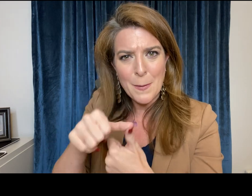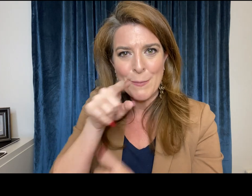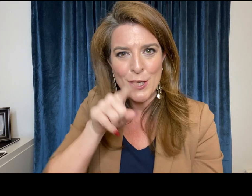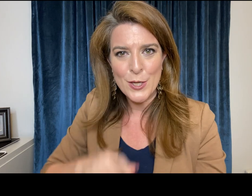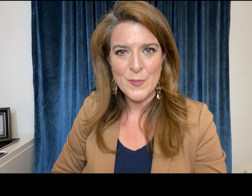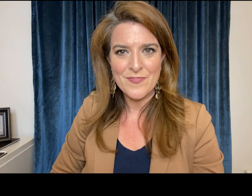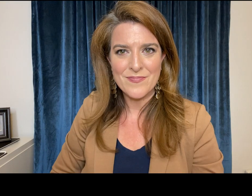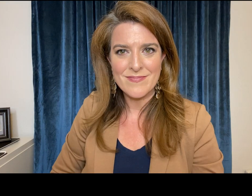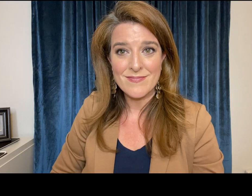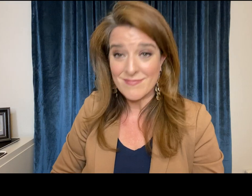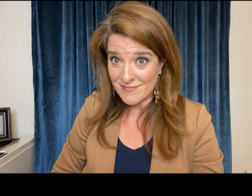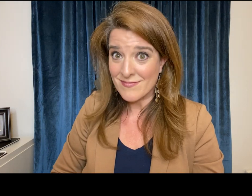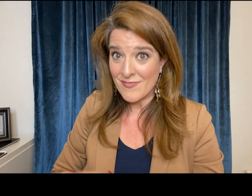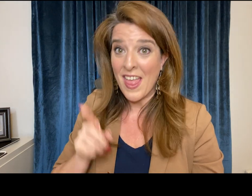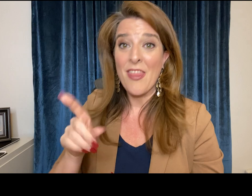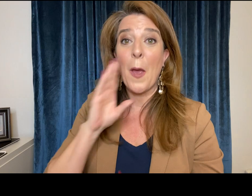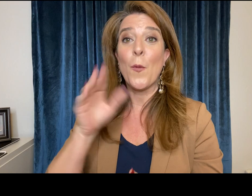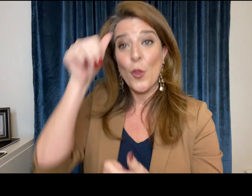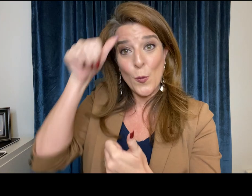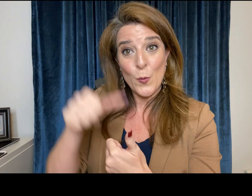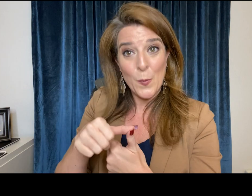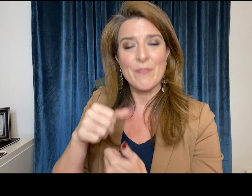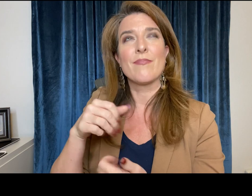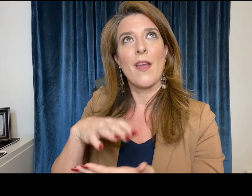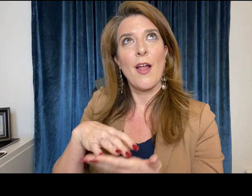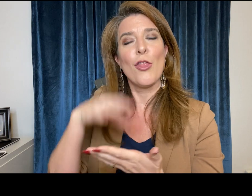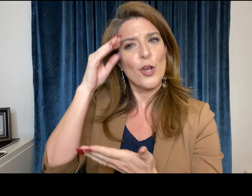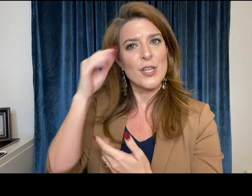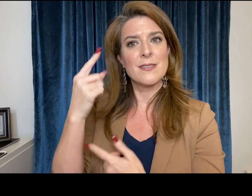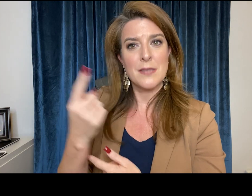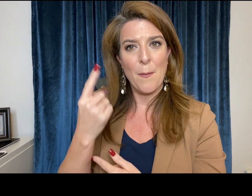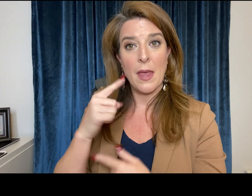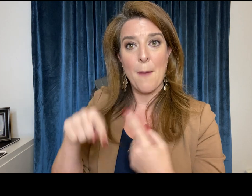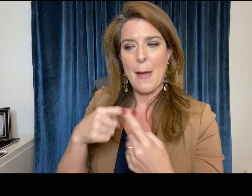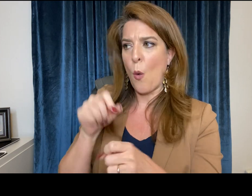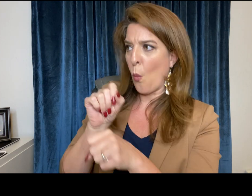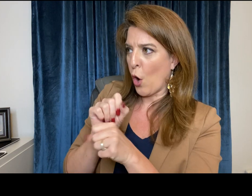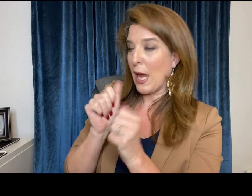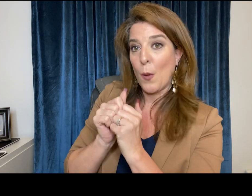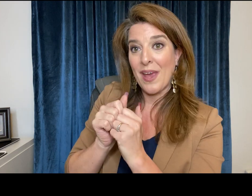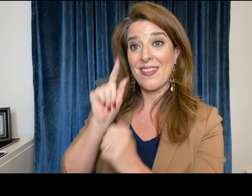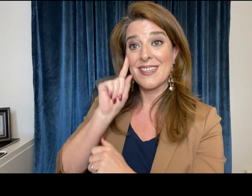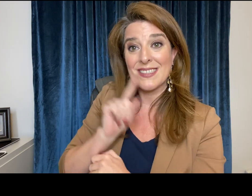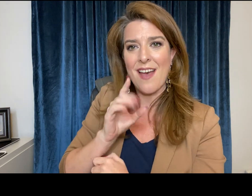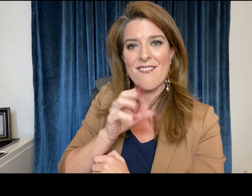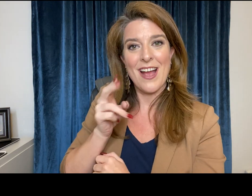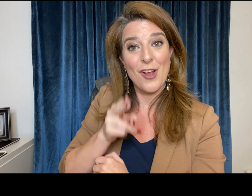hearing person will forever remember you they will remember that they learned something about working